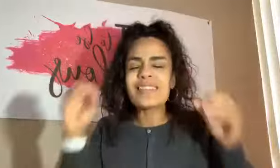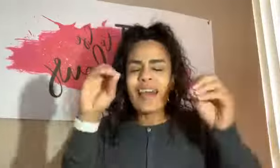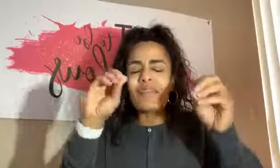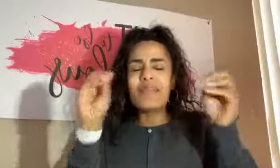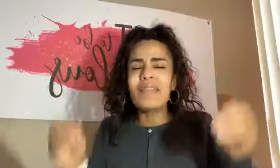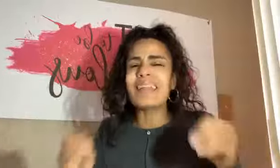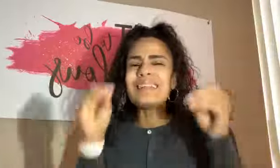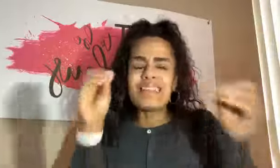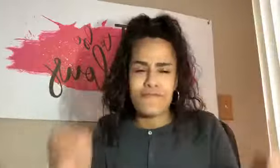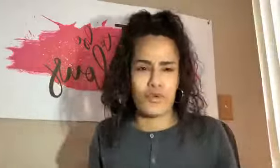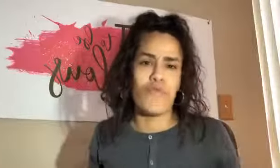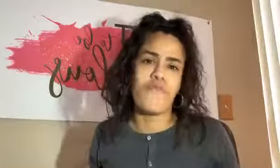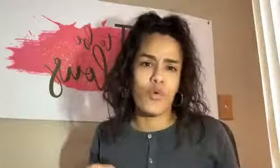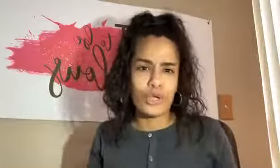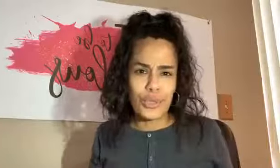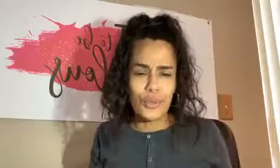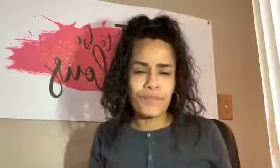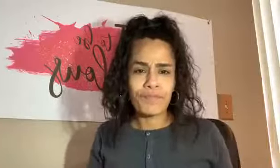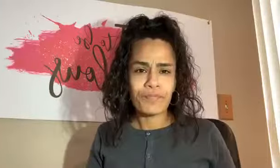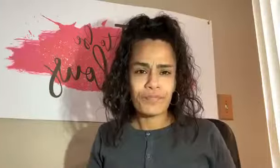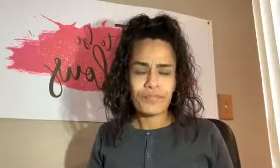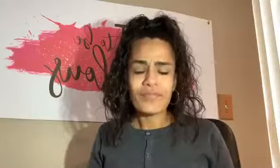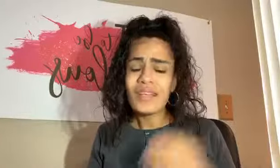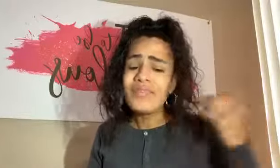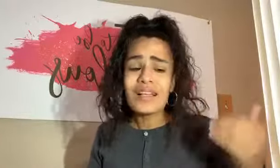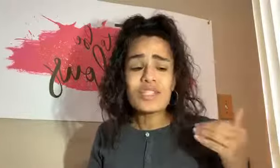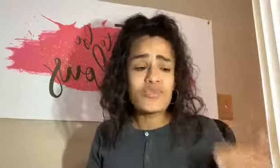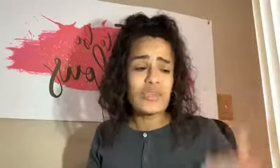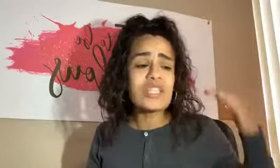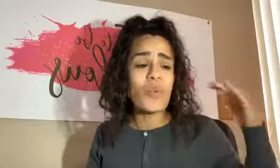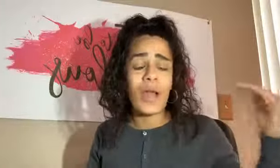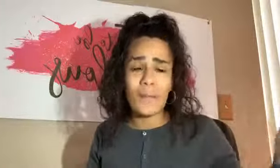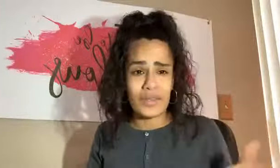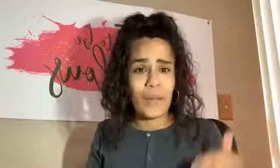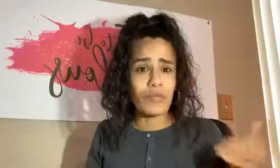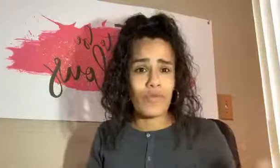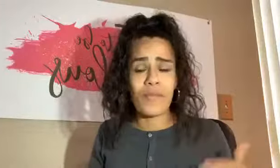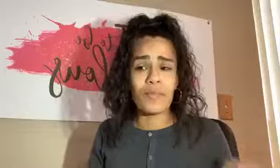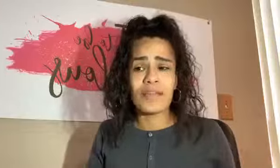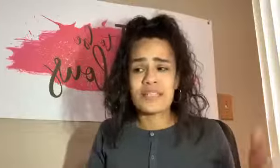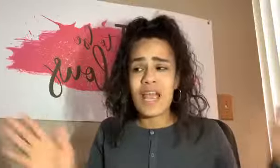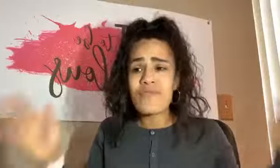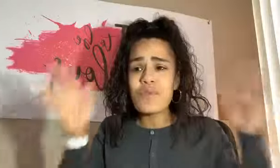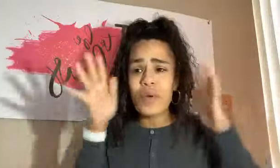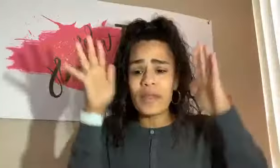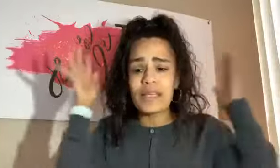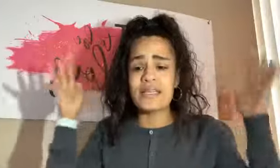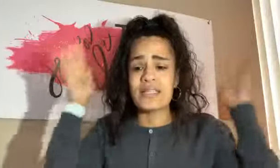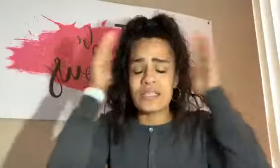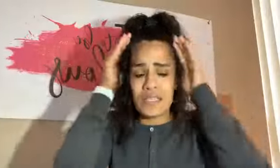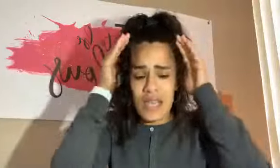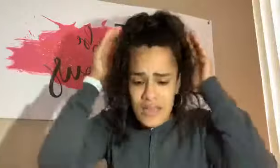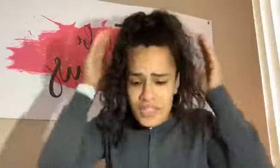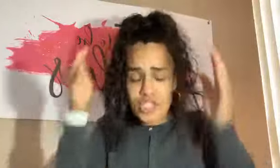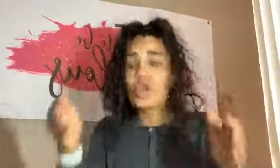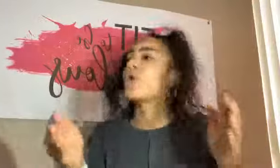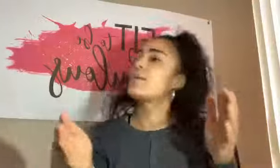doesn't have to be that difficult for you. And that's the reason why I put that program in place. Every woman needs this starting